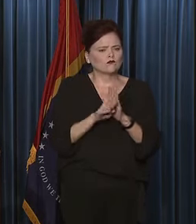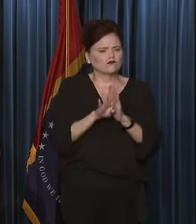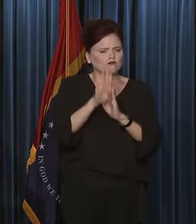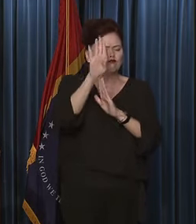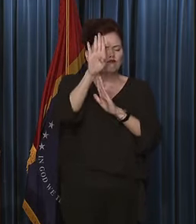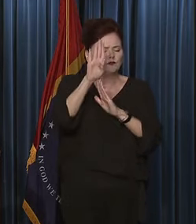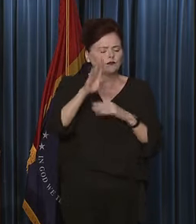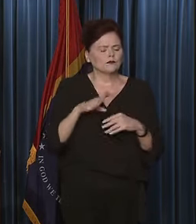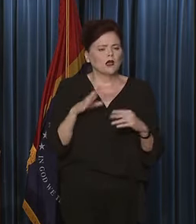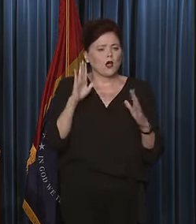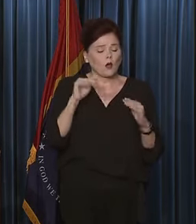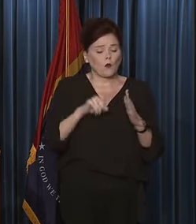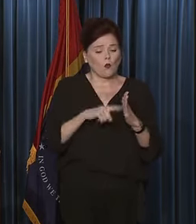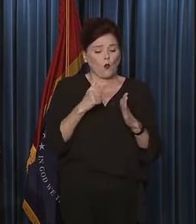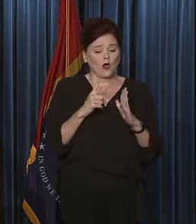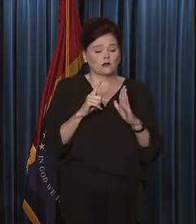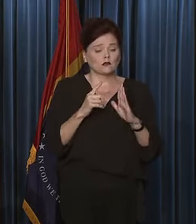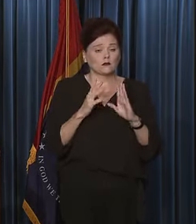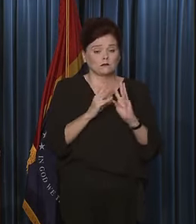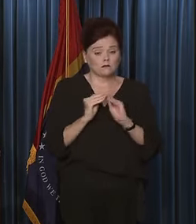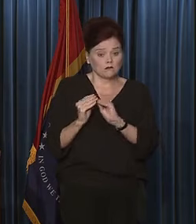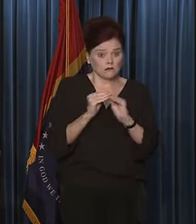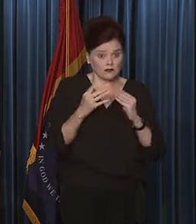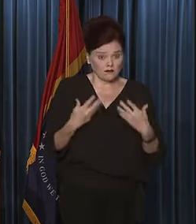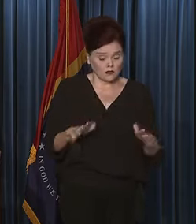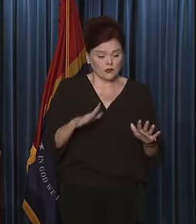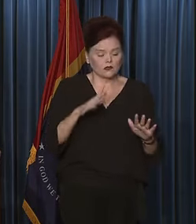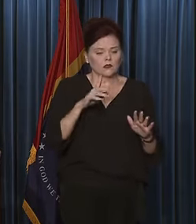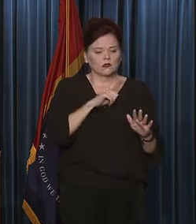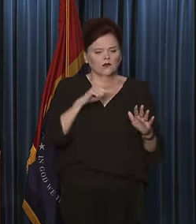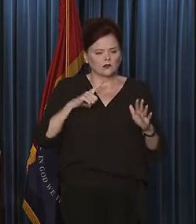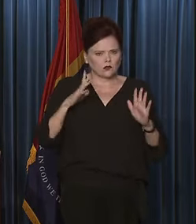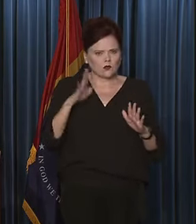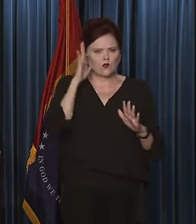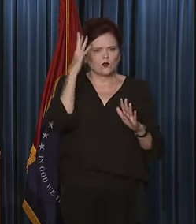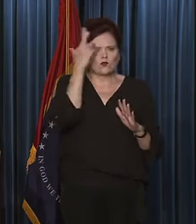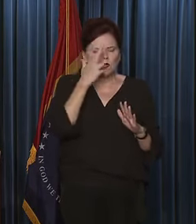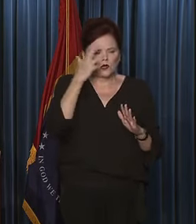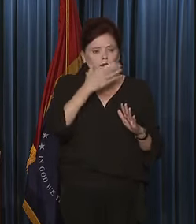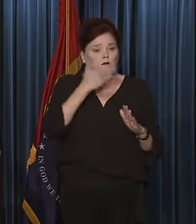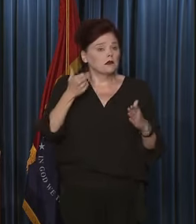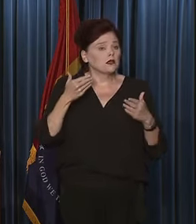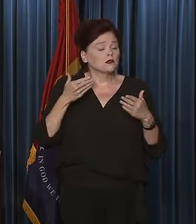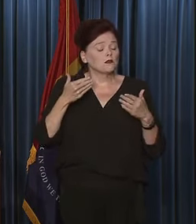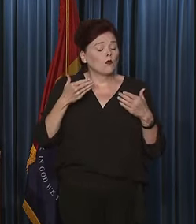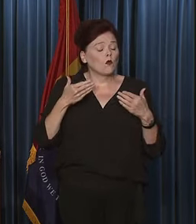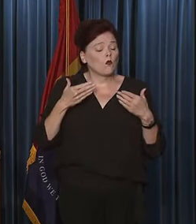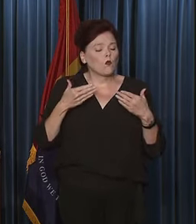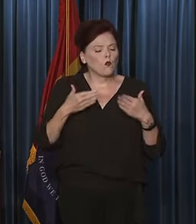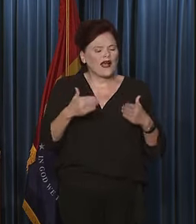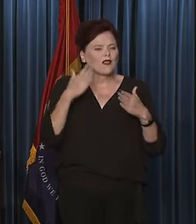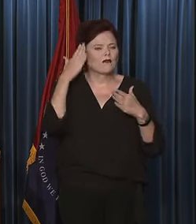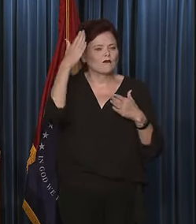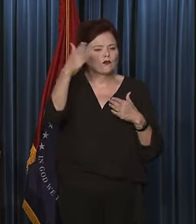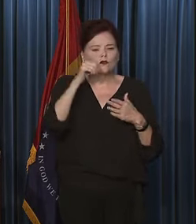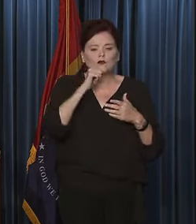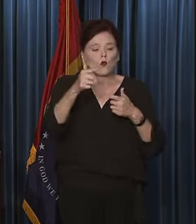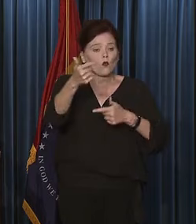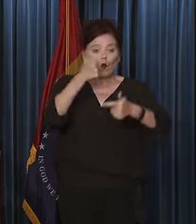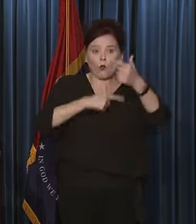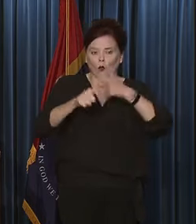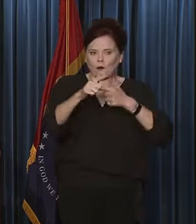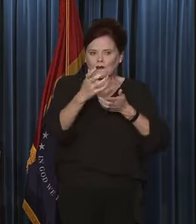I hope that once the hearings are over, the legislature will realize that the best way forward is to not swap the income tax